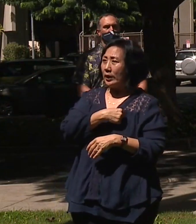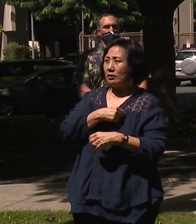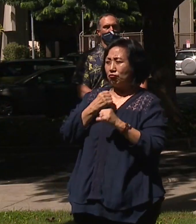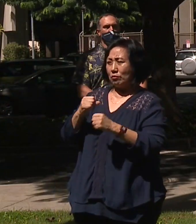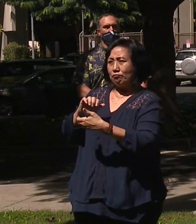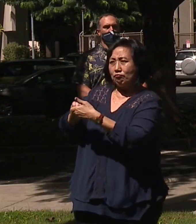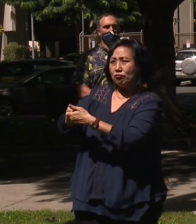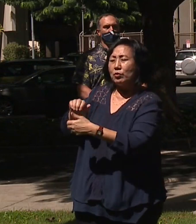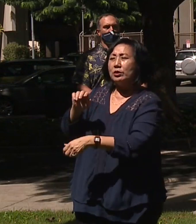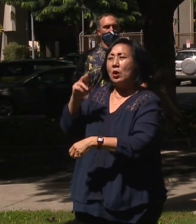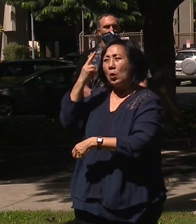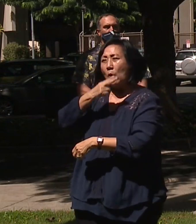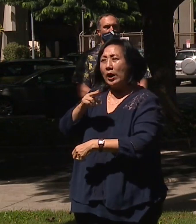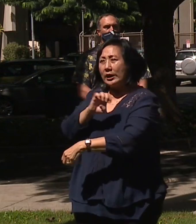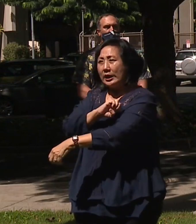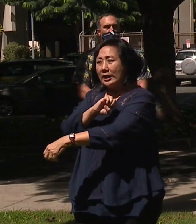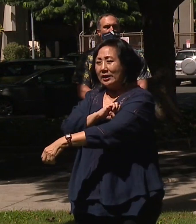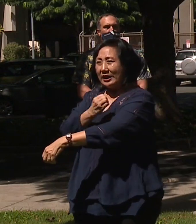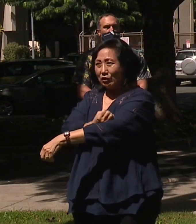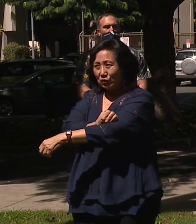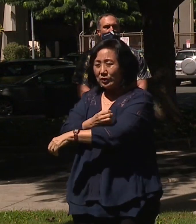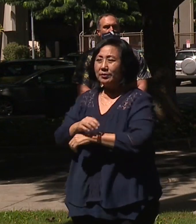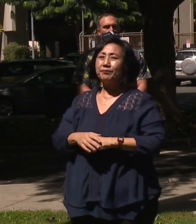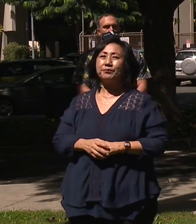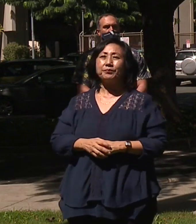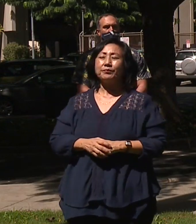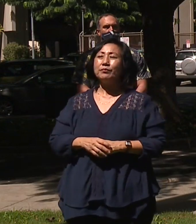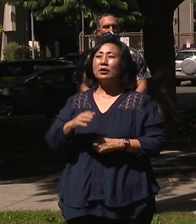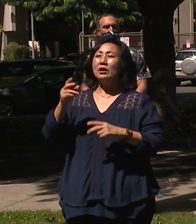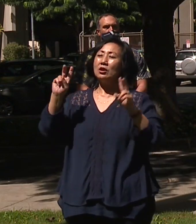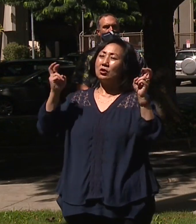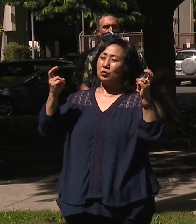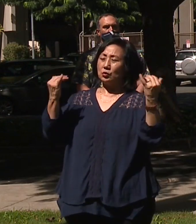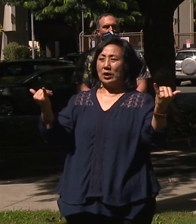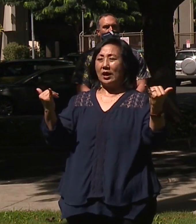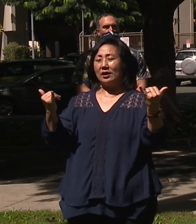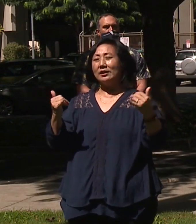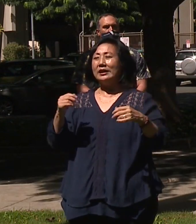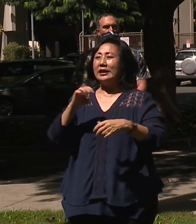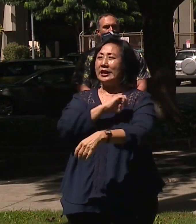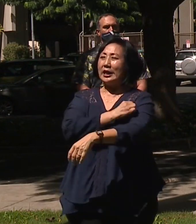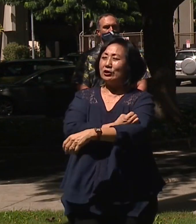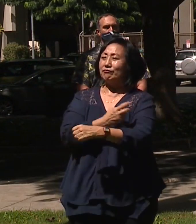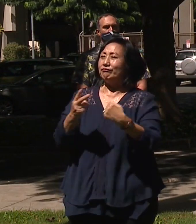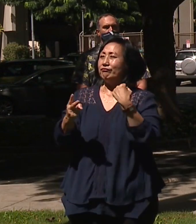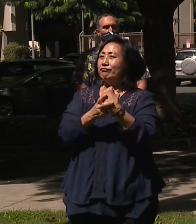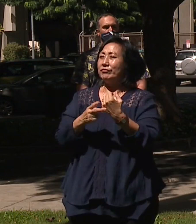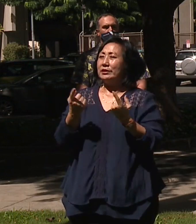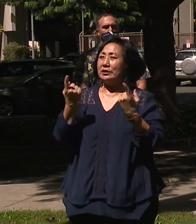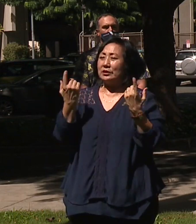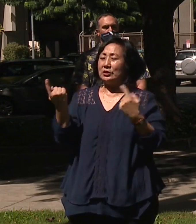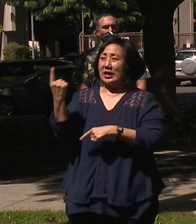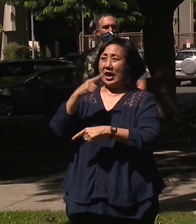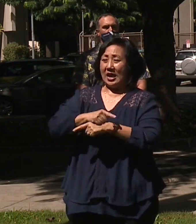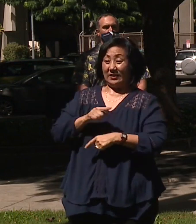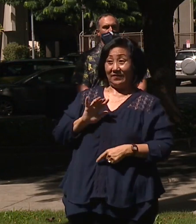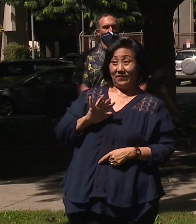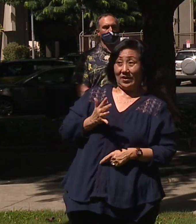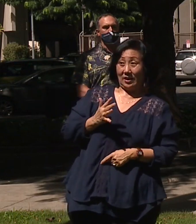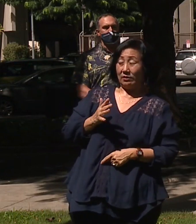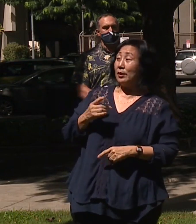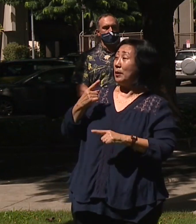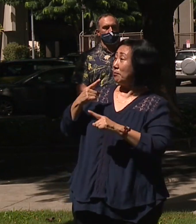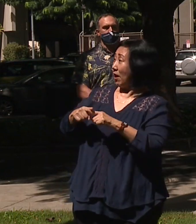partner with Hawaii Energy. We'll be proclaiming today Energy Efficiency Day. It's the fifth one nationwide alongside the state, which is